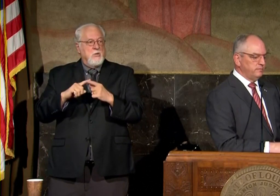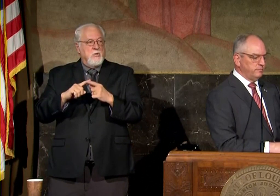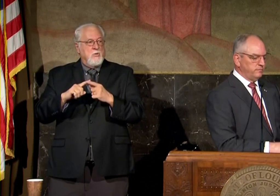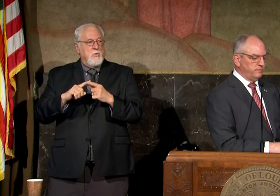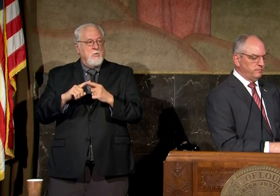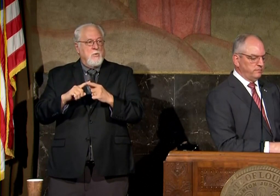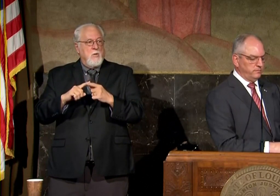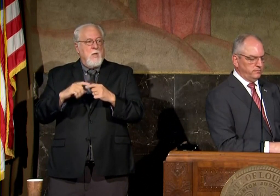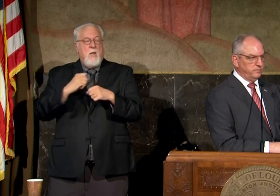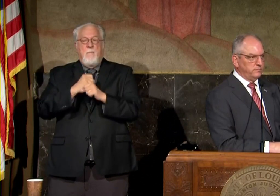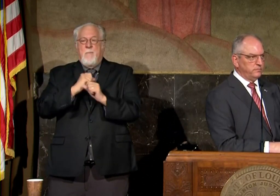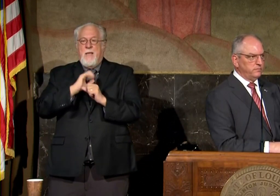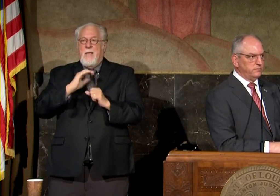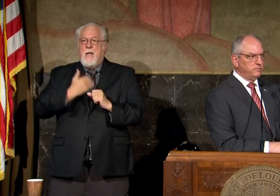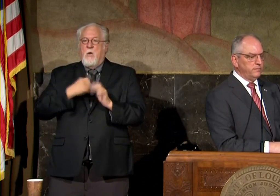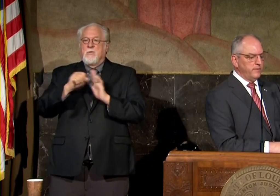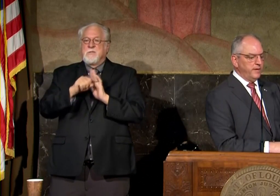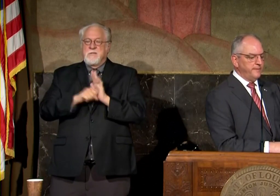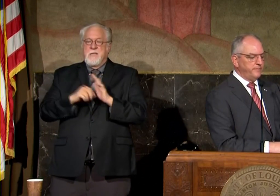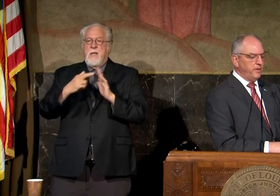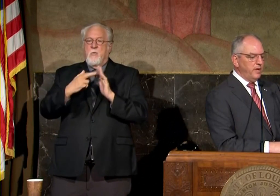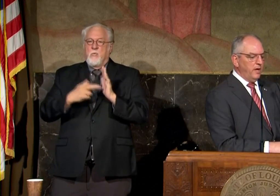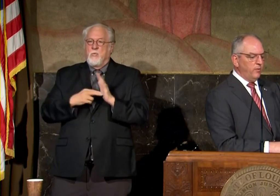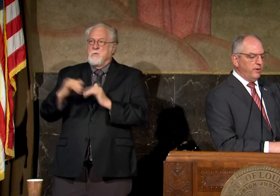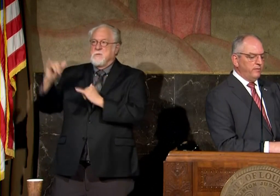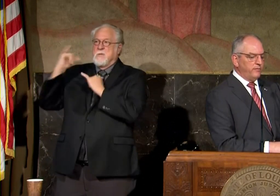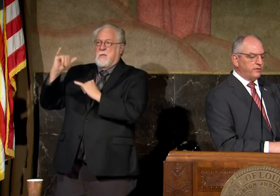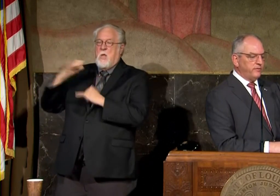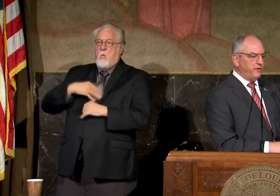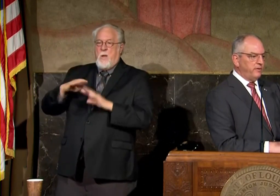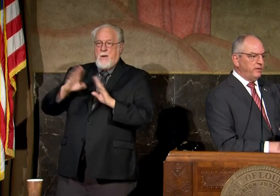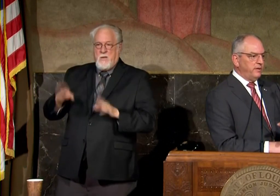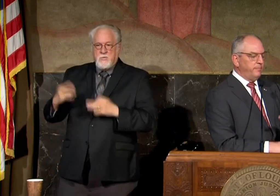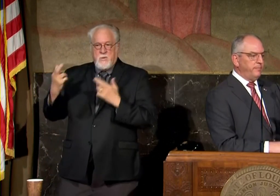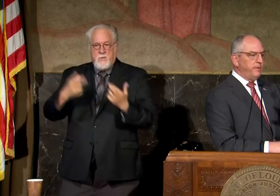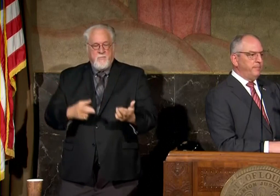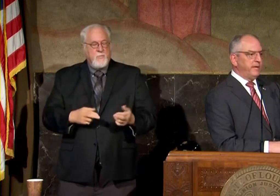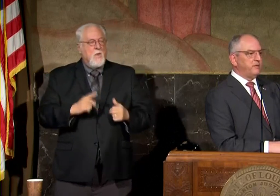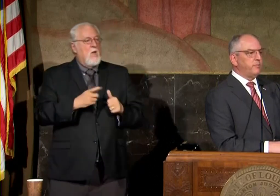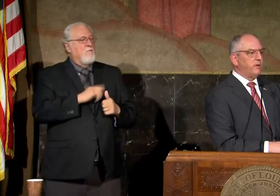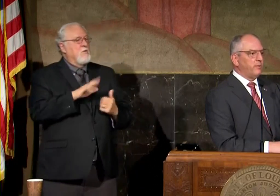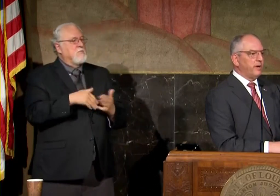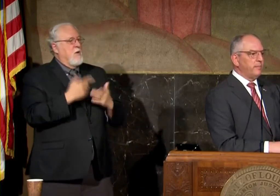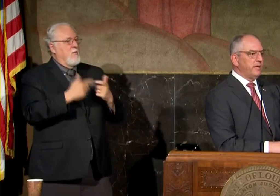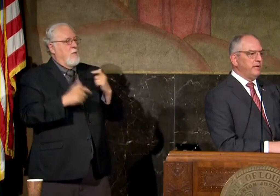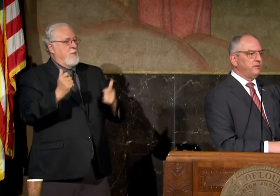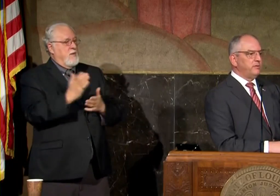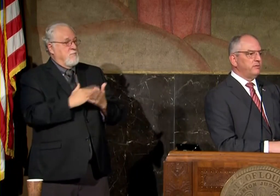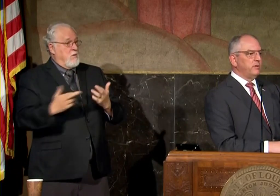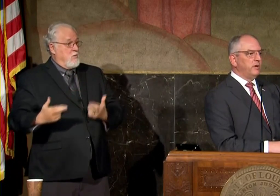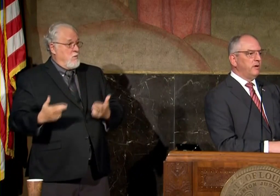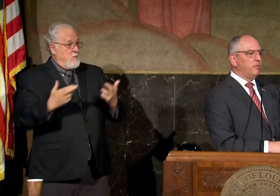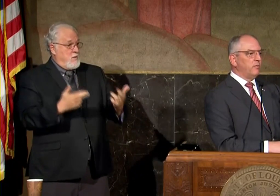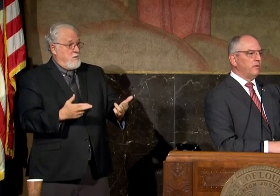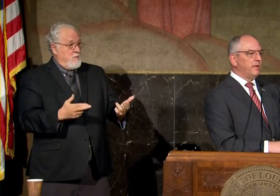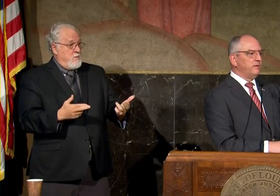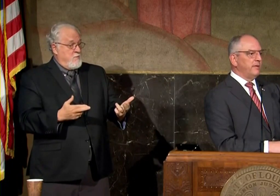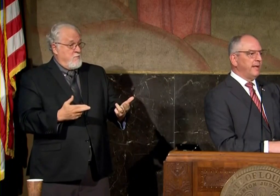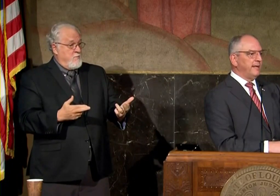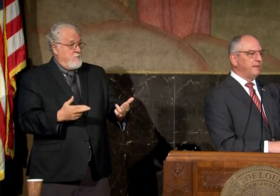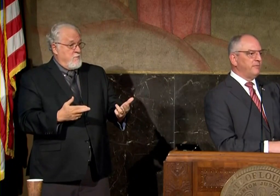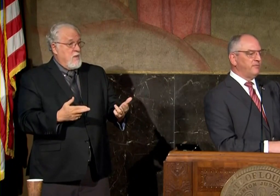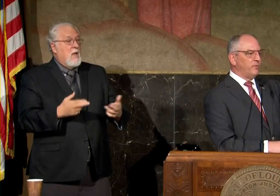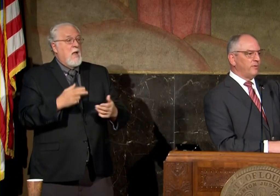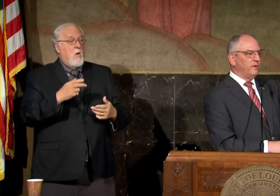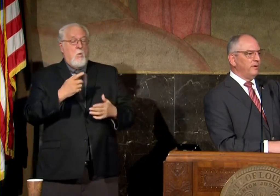rules in line with what the white house yeah well first of all the the biggest part of the recommendations uh were things